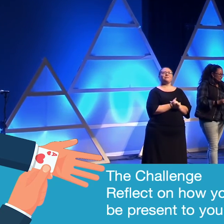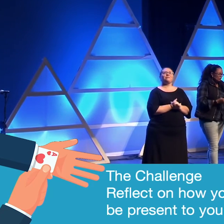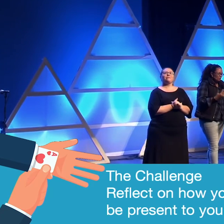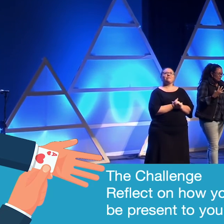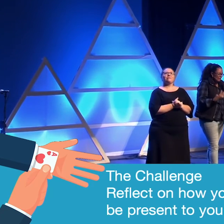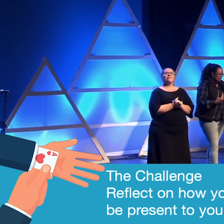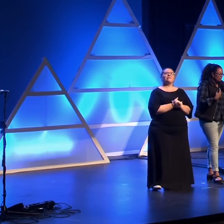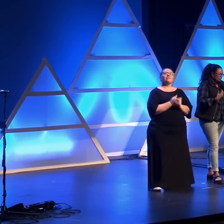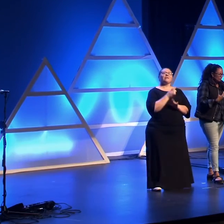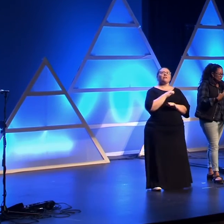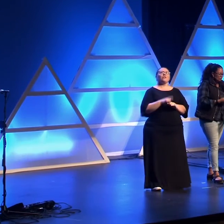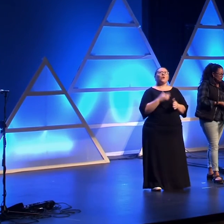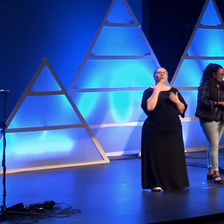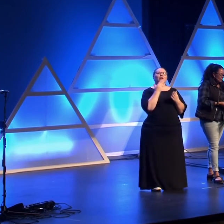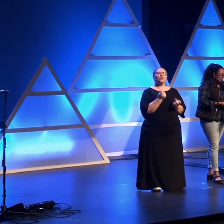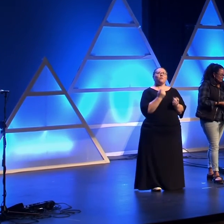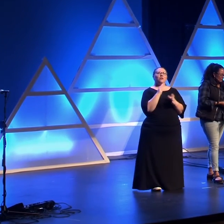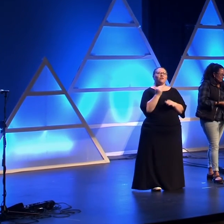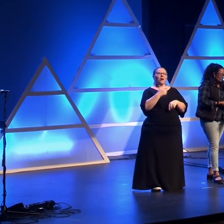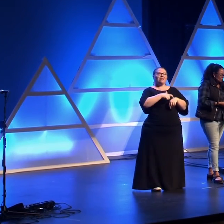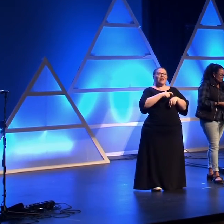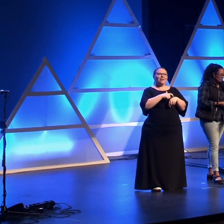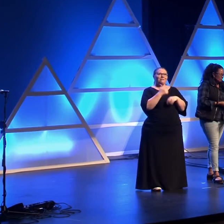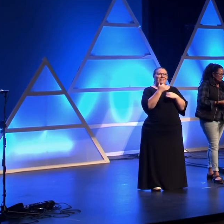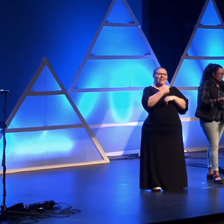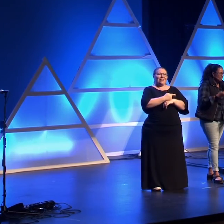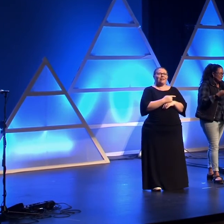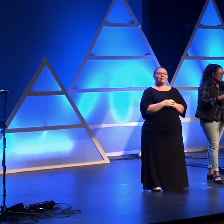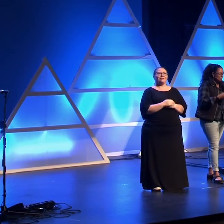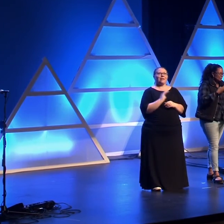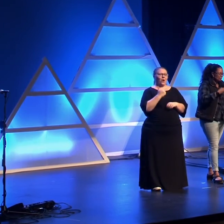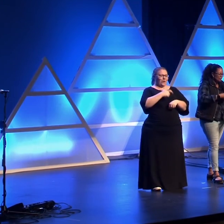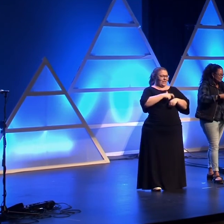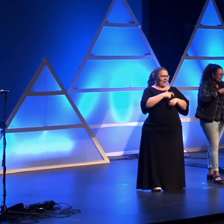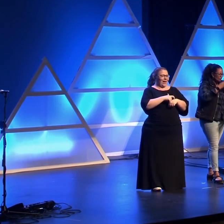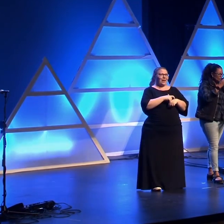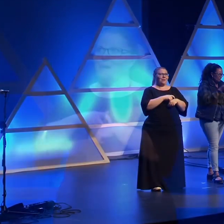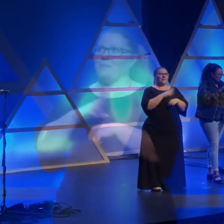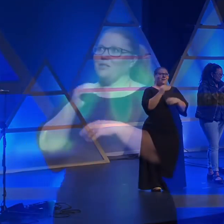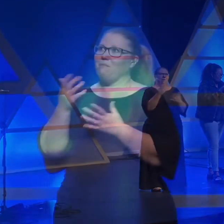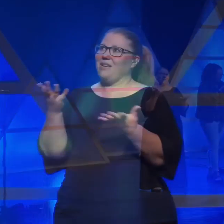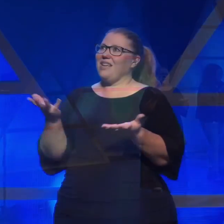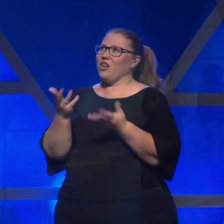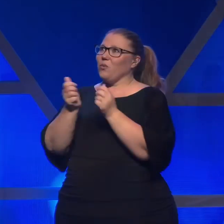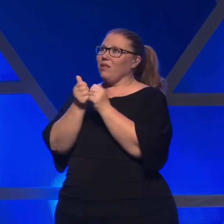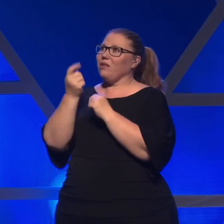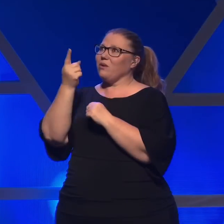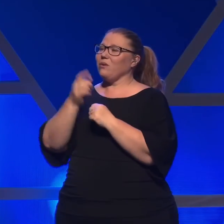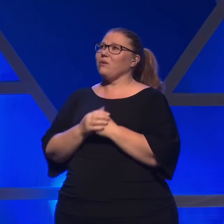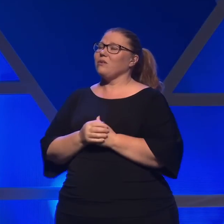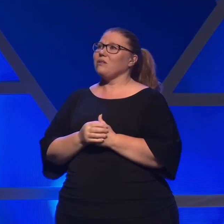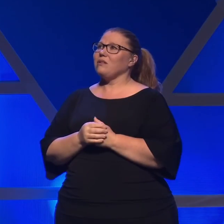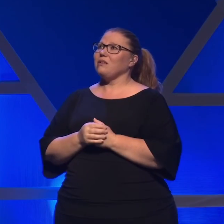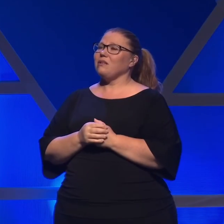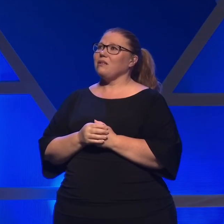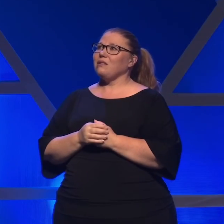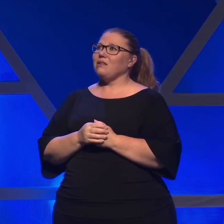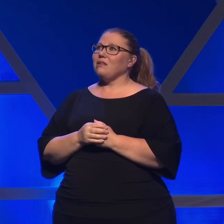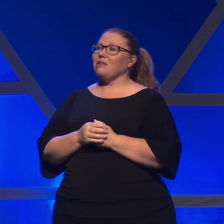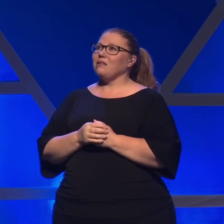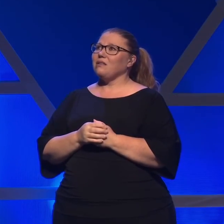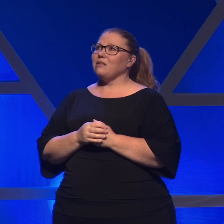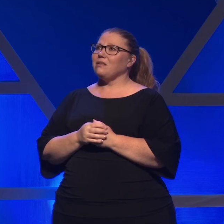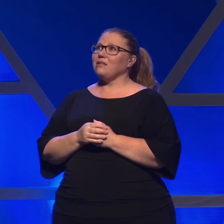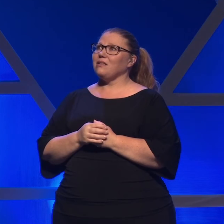Dear Lord, thank you so much for our time today, for our time to be present with you. That is